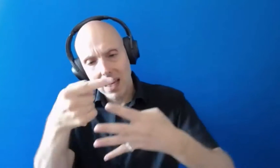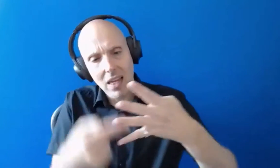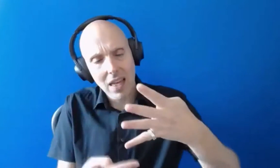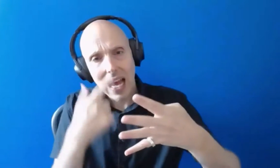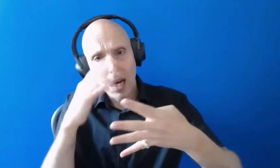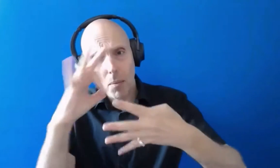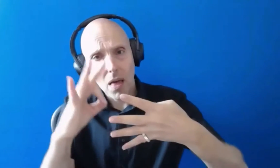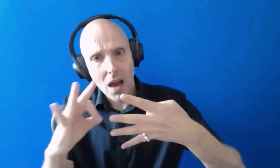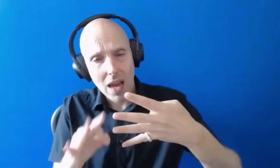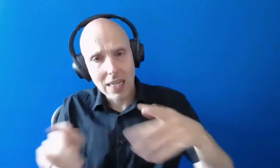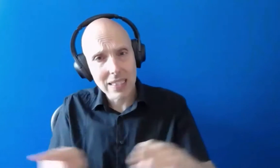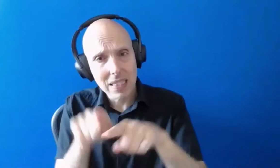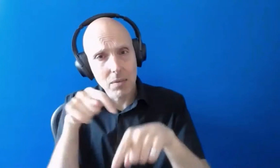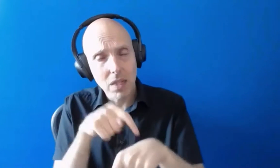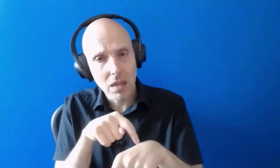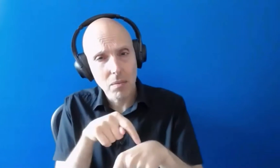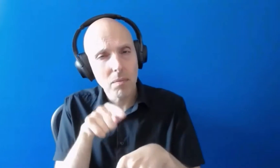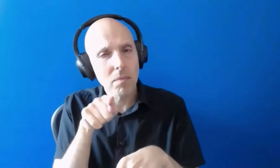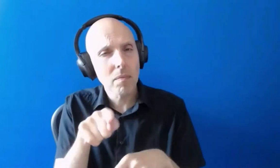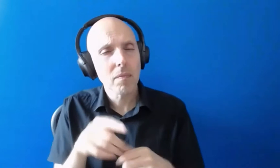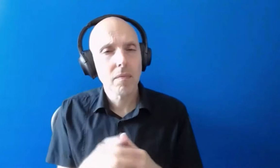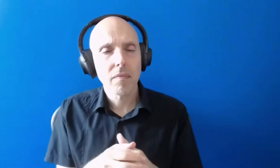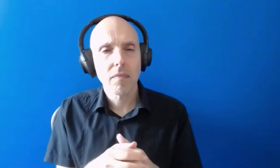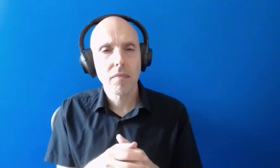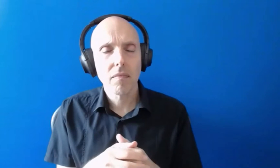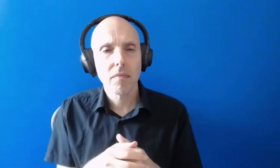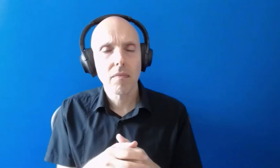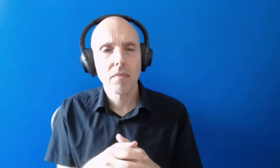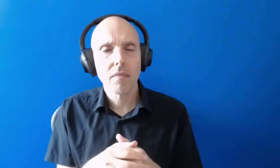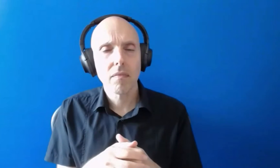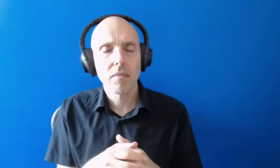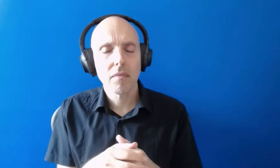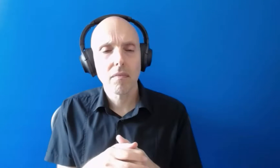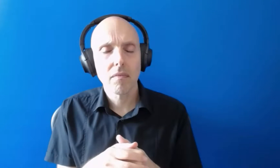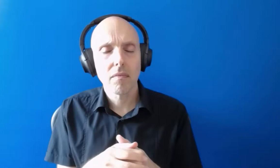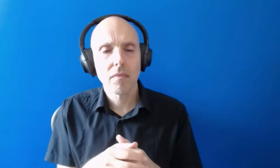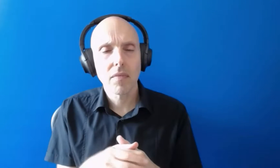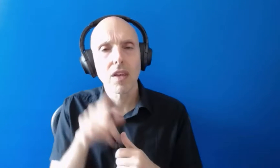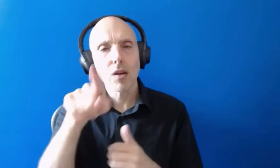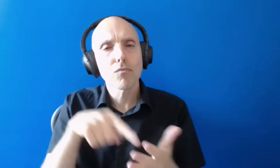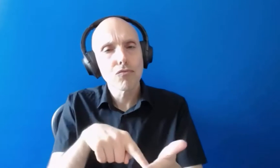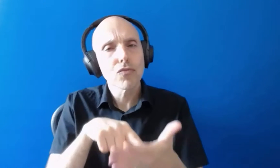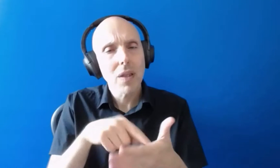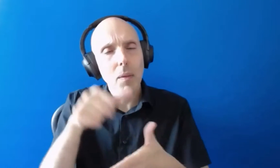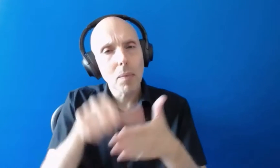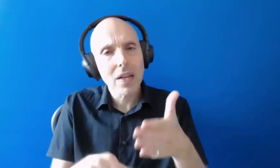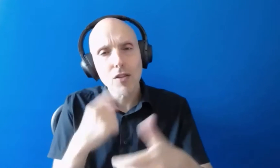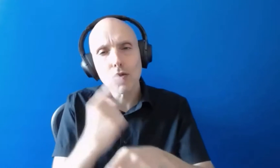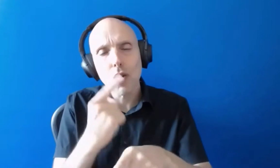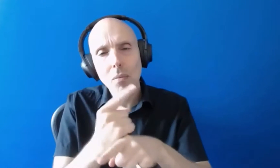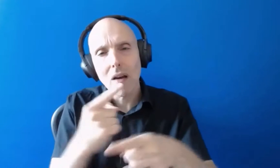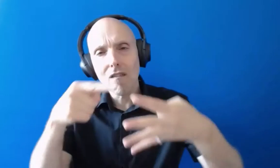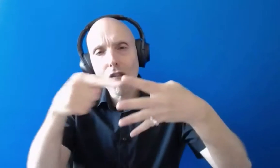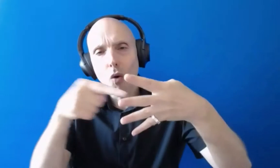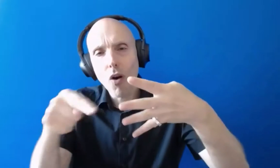more than one condition i think that's in terms of your um presentation at the beginning you talked about there's four different